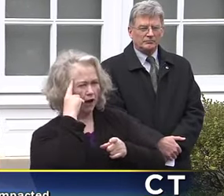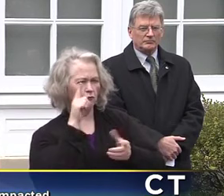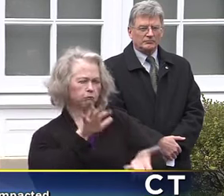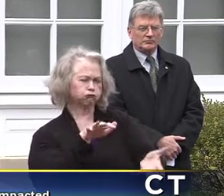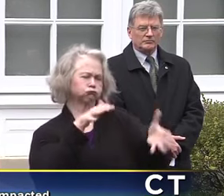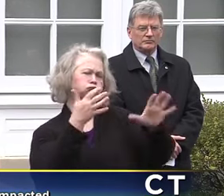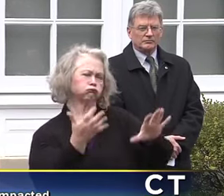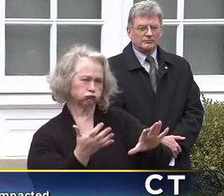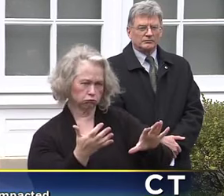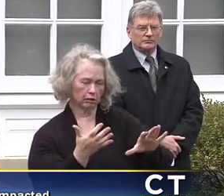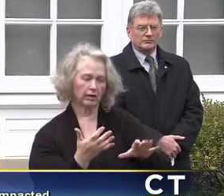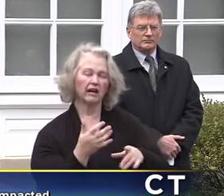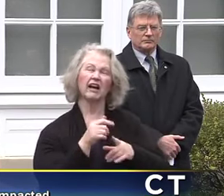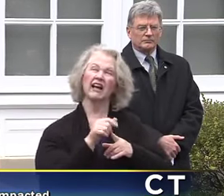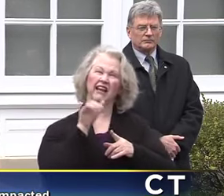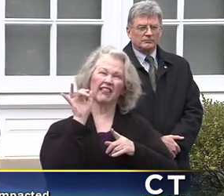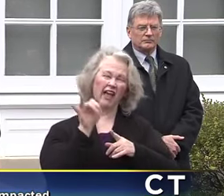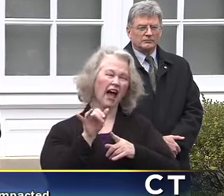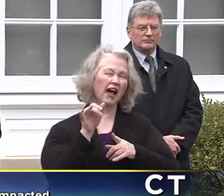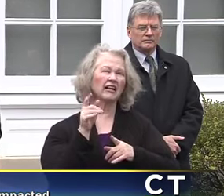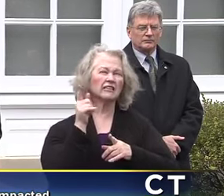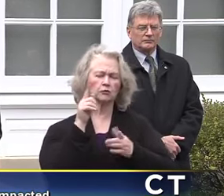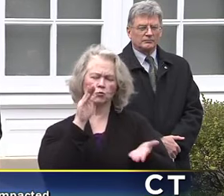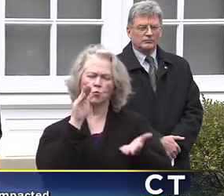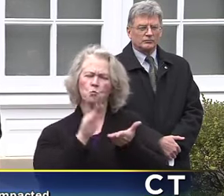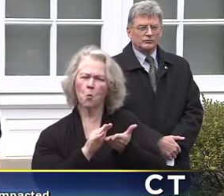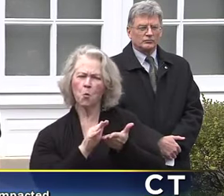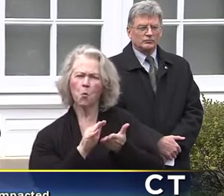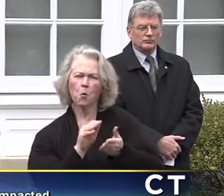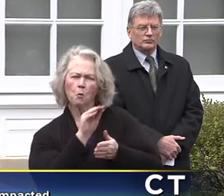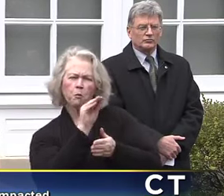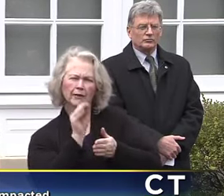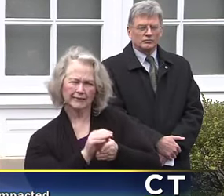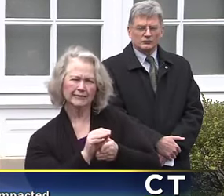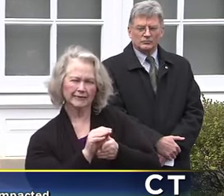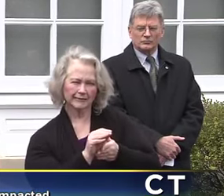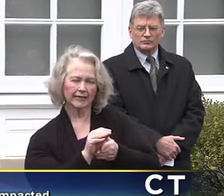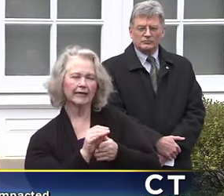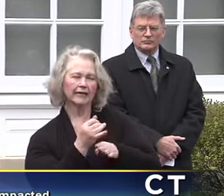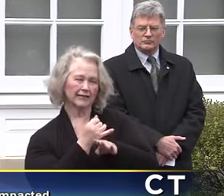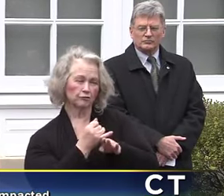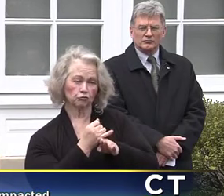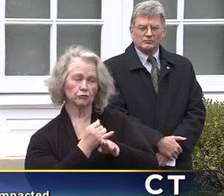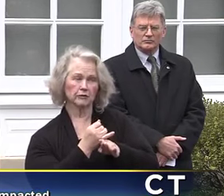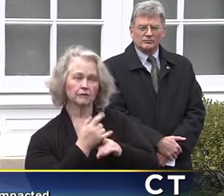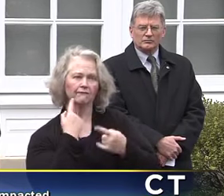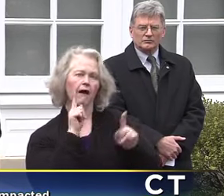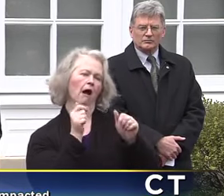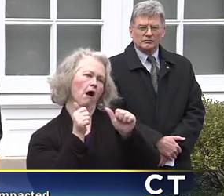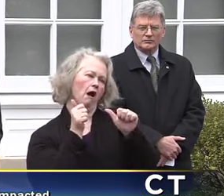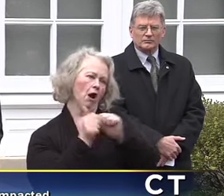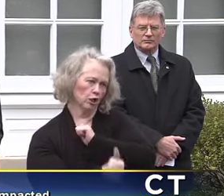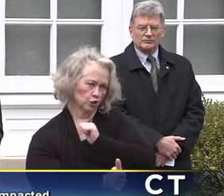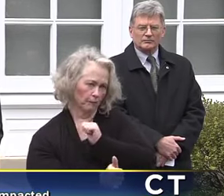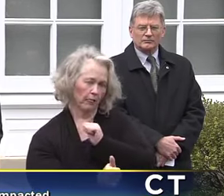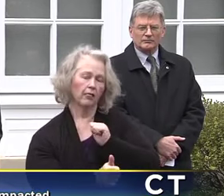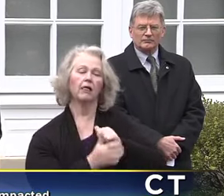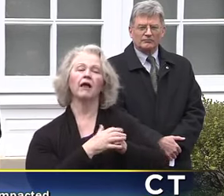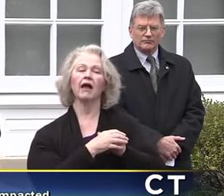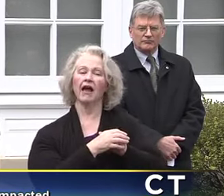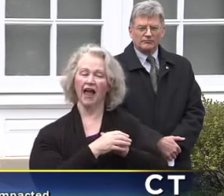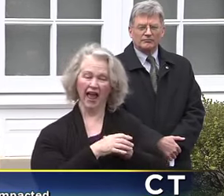between two and three quarters and three and three quarters percent with terms up to 30 years. We are one of the first states to become eligible for these loans